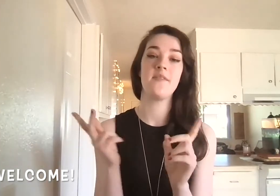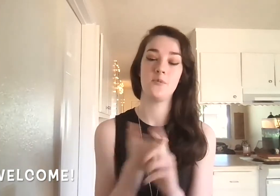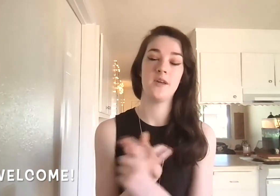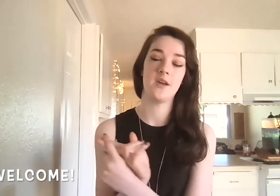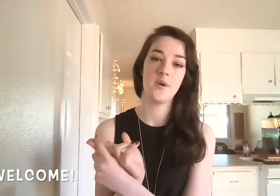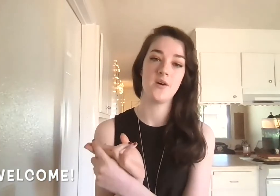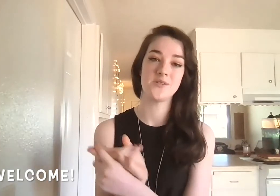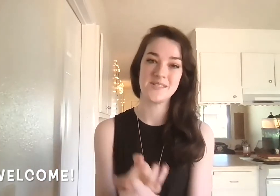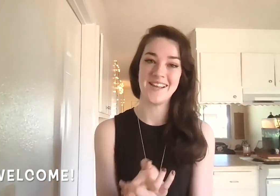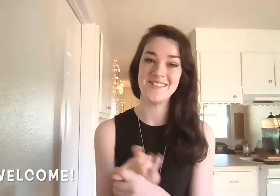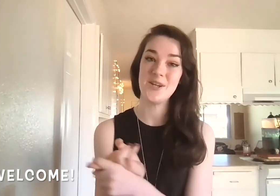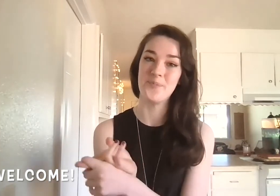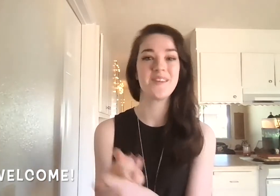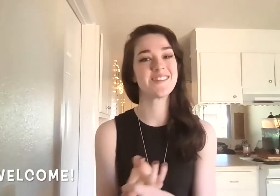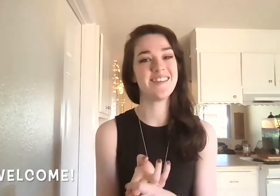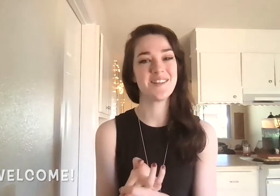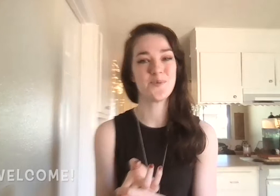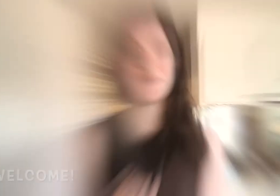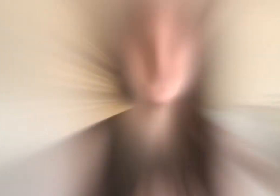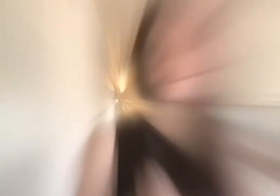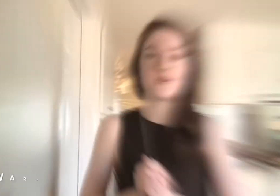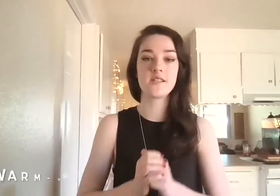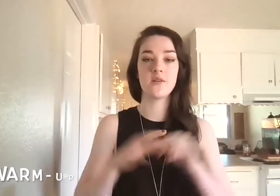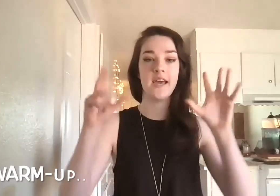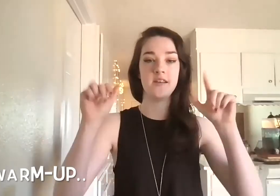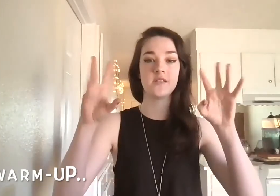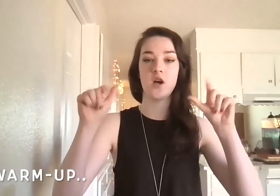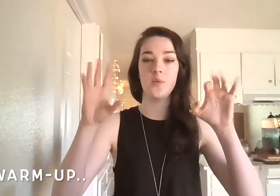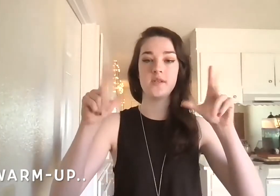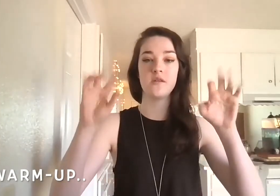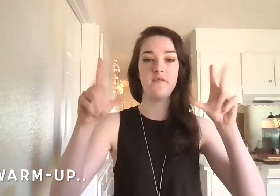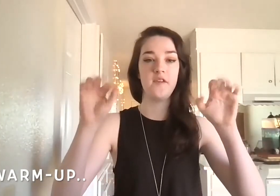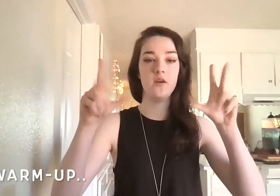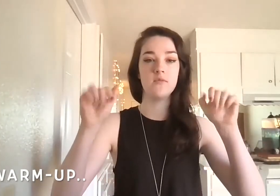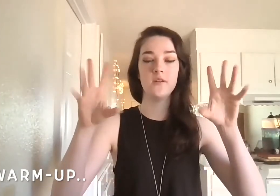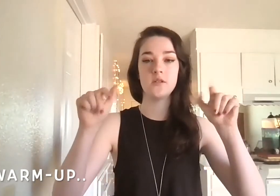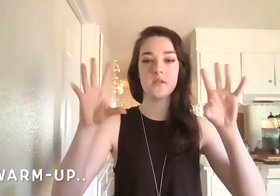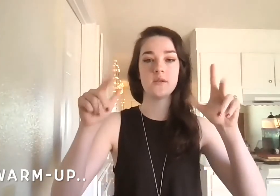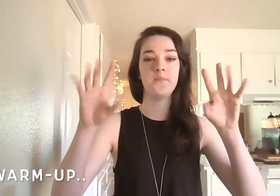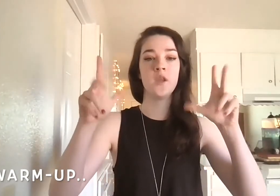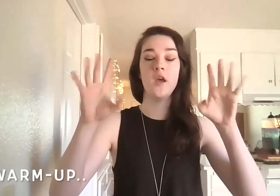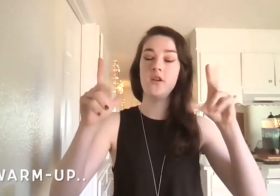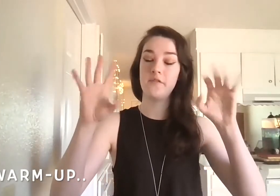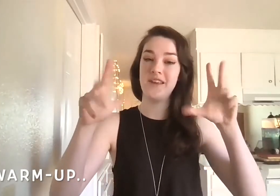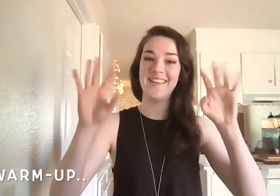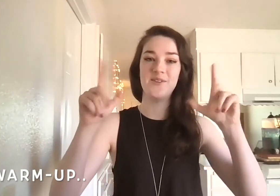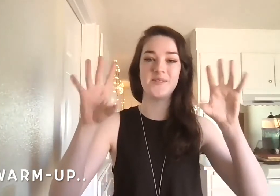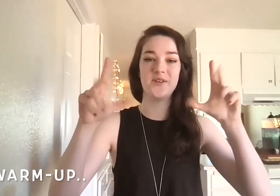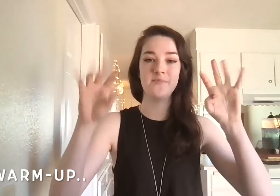then we'll get going on some signs so let's get these hands warmed up so let's go ahead and start with some finger wriggles not forgetting those thumbs